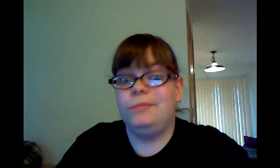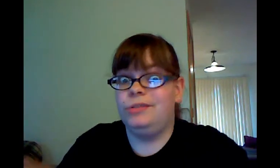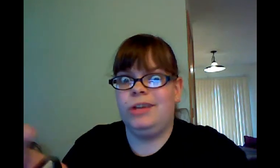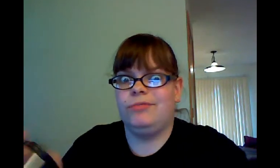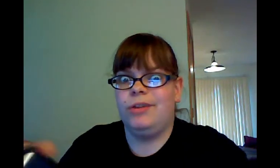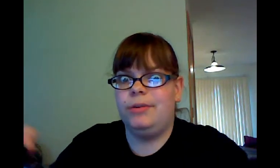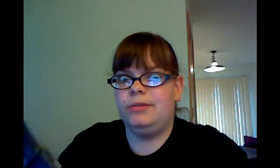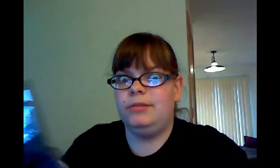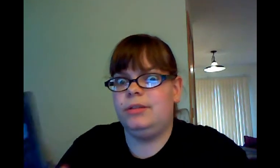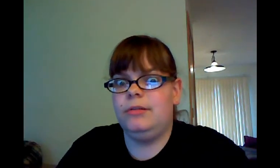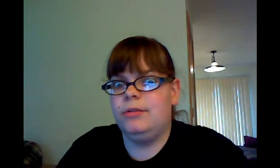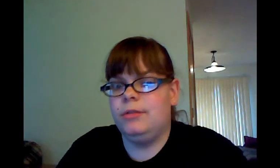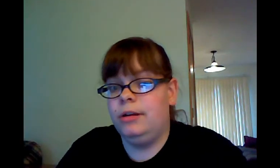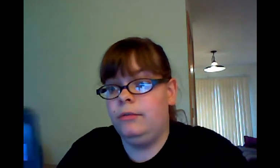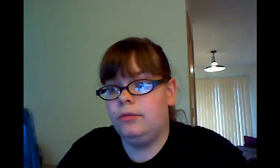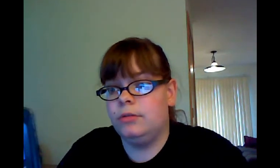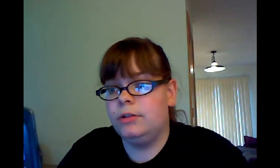Text right away as soon as I start recording, of course.